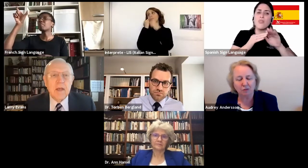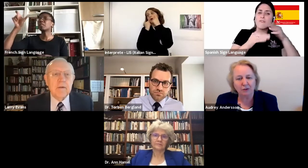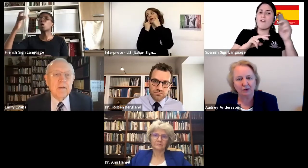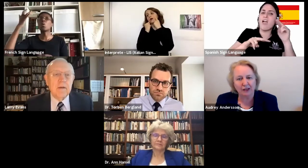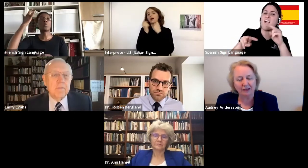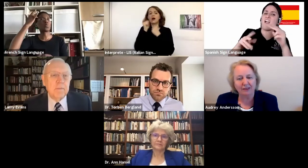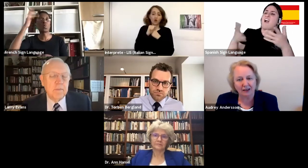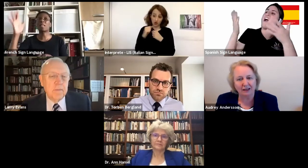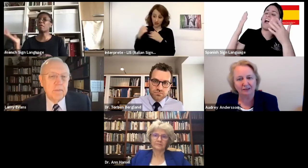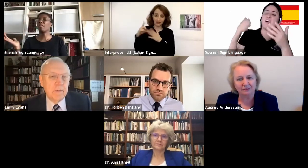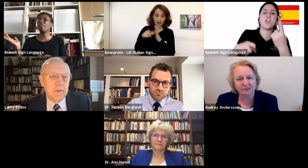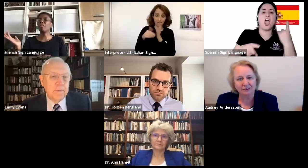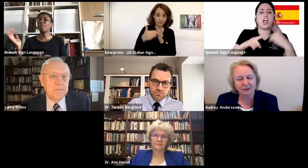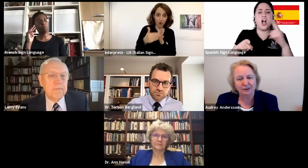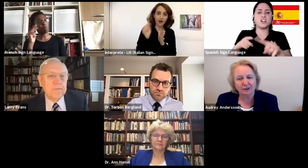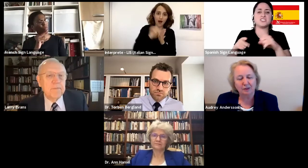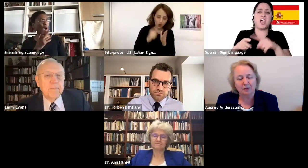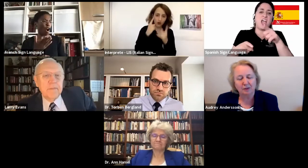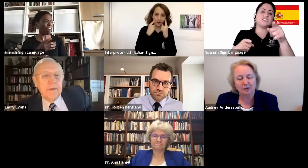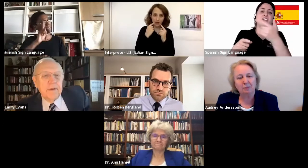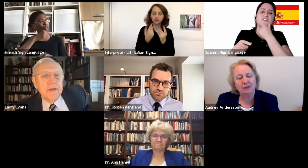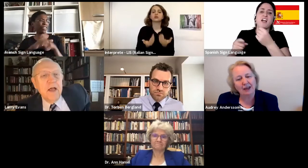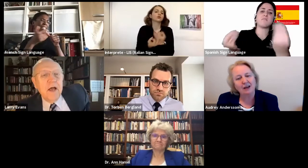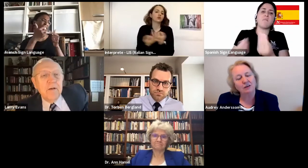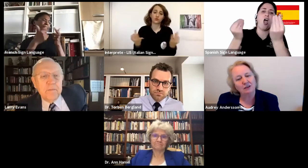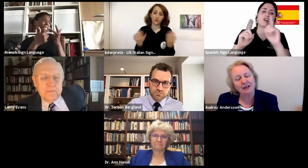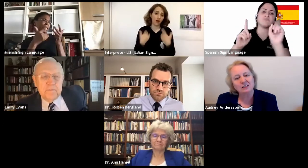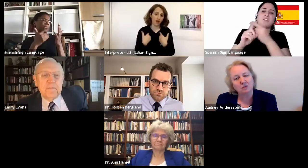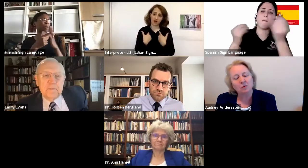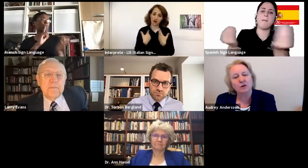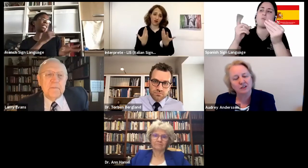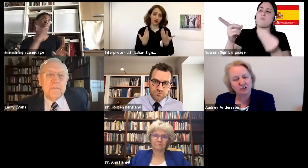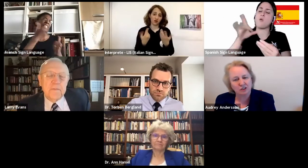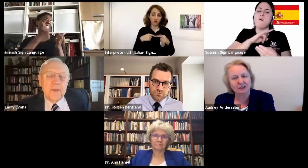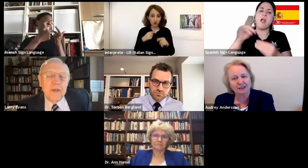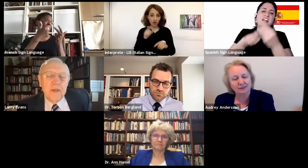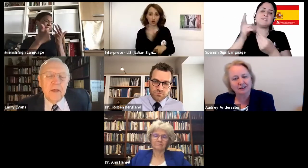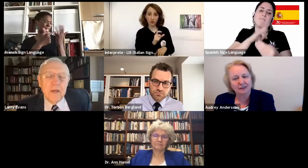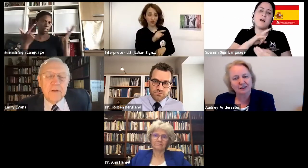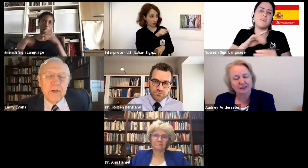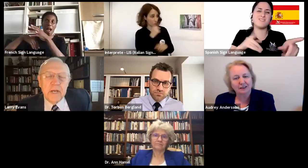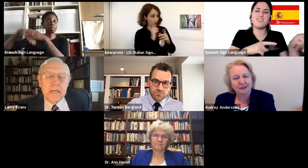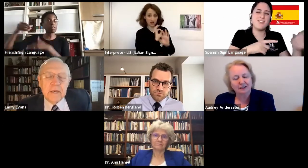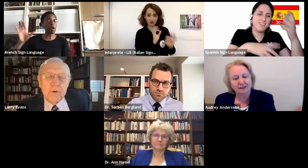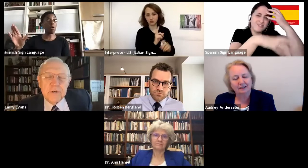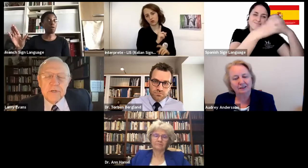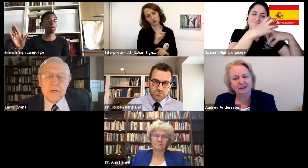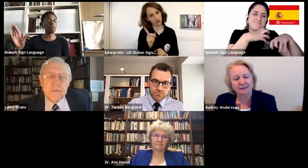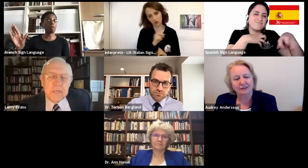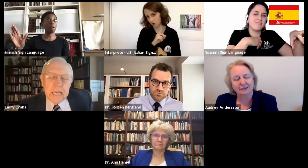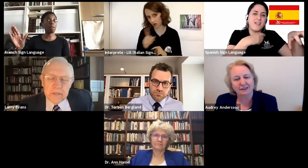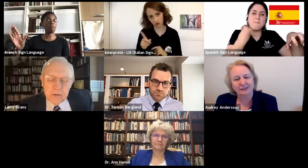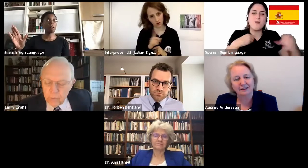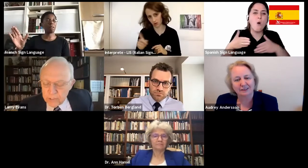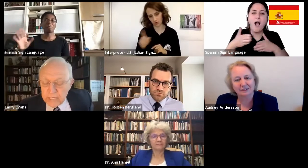Everything would be okay in their life. But they are not actually walking the journey. Audrey, I want to just